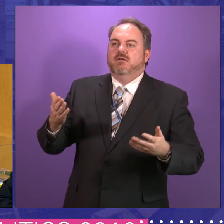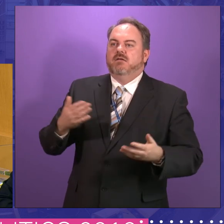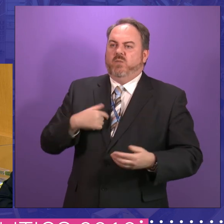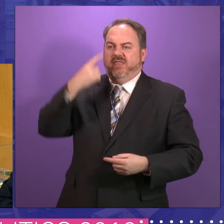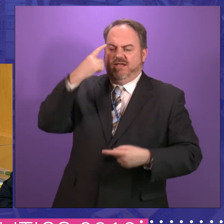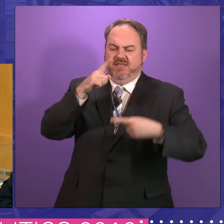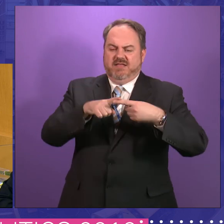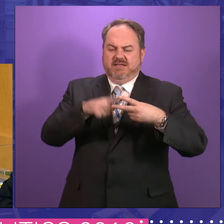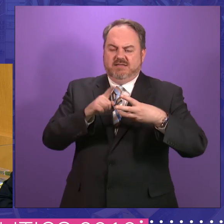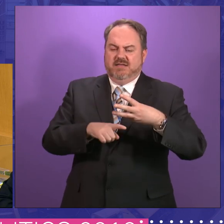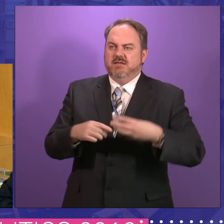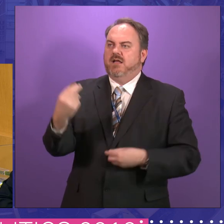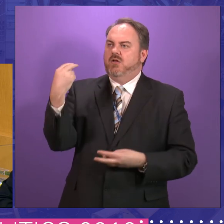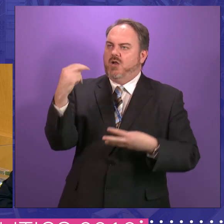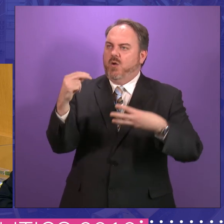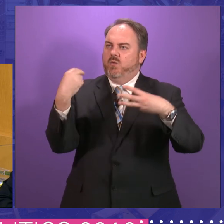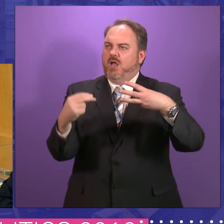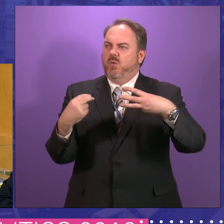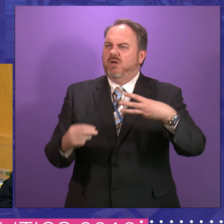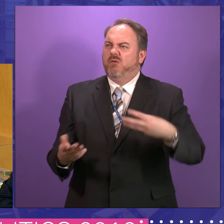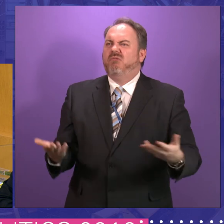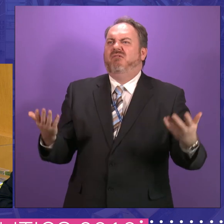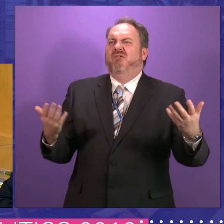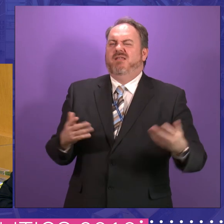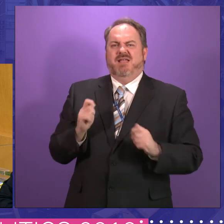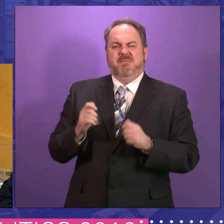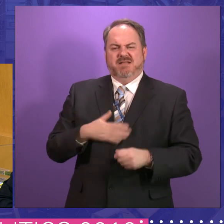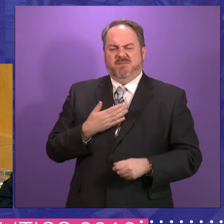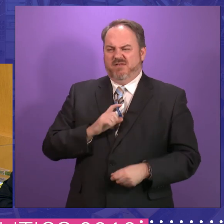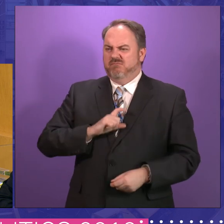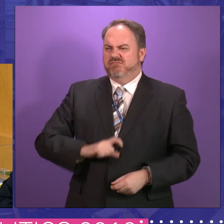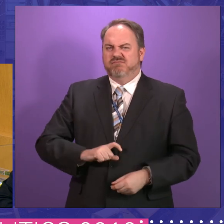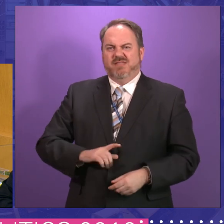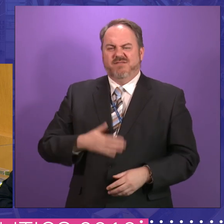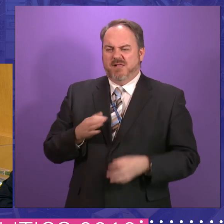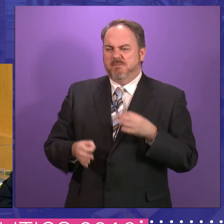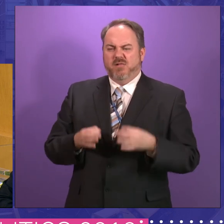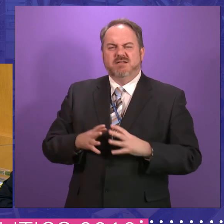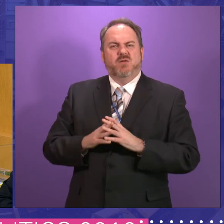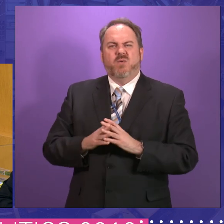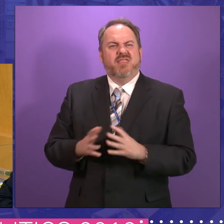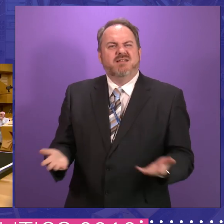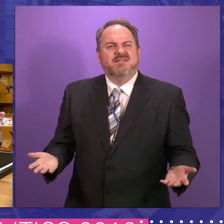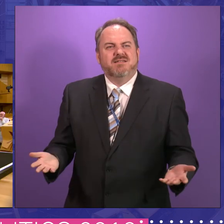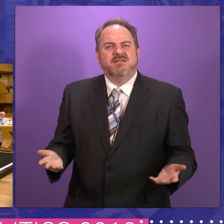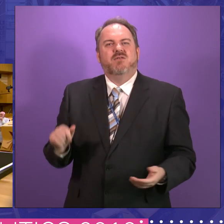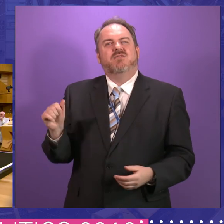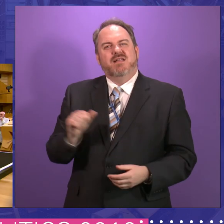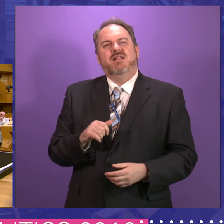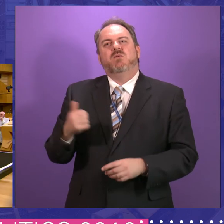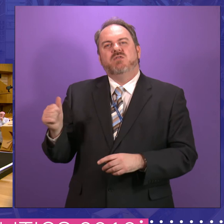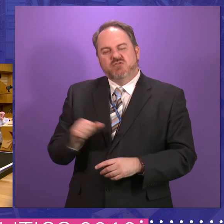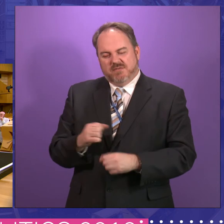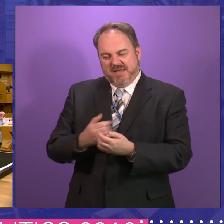no, or she says no, all they've learned is that politics doesn't, democracy doesn't work. yeah, that, that,